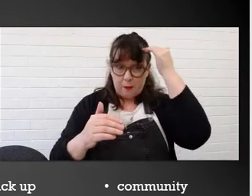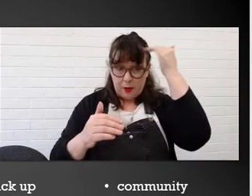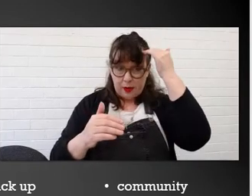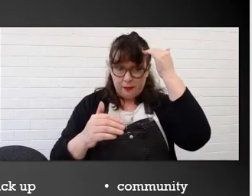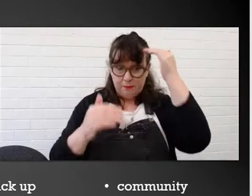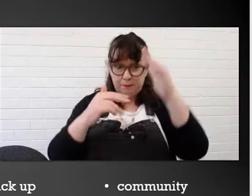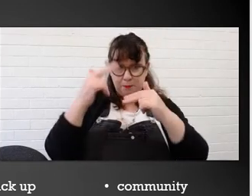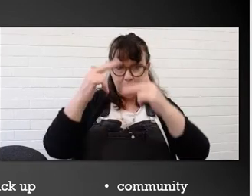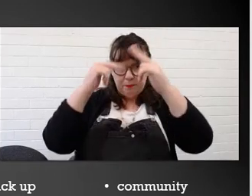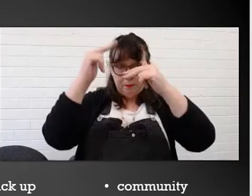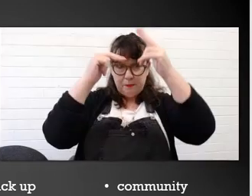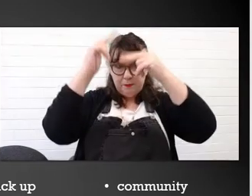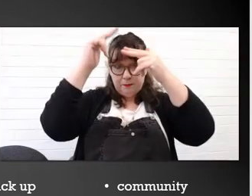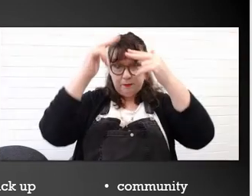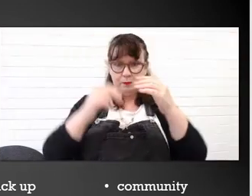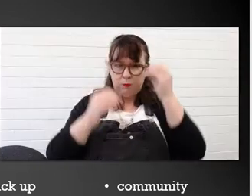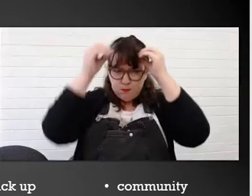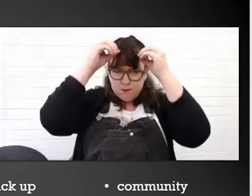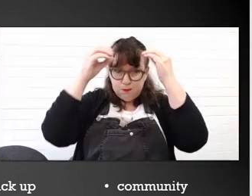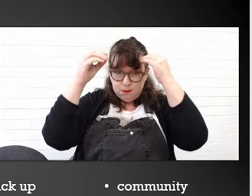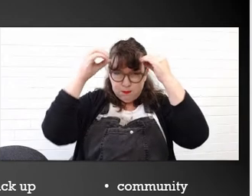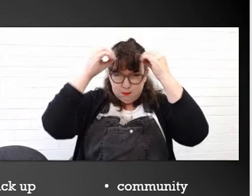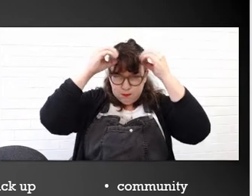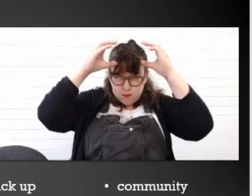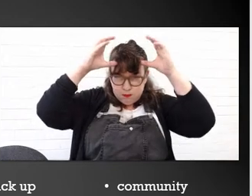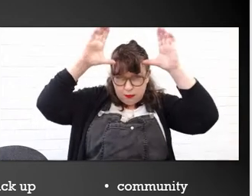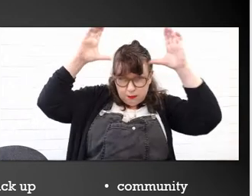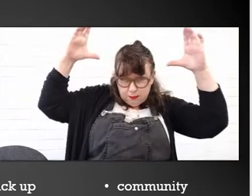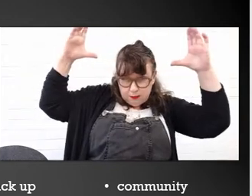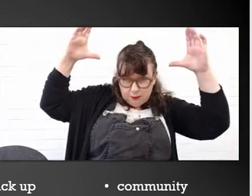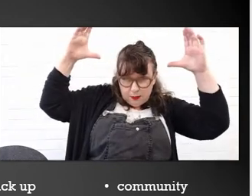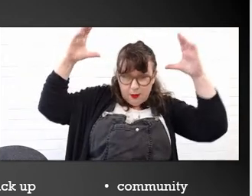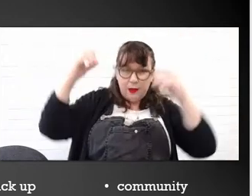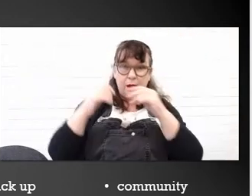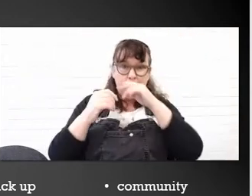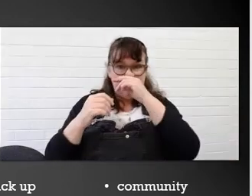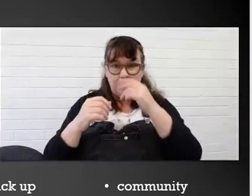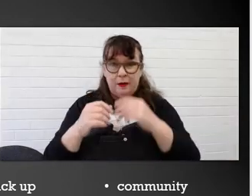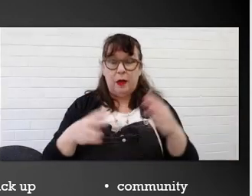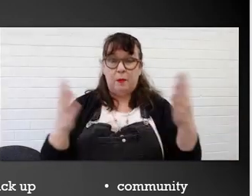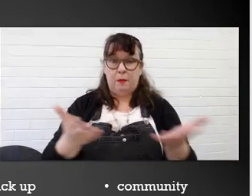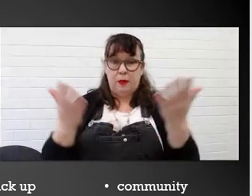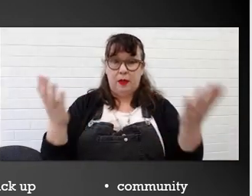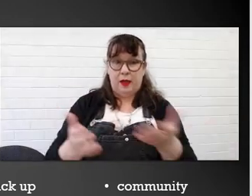Play for brain building. Brain building.